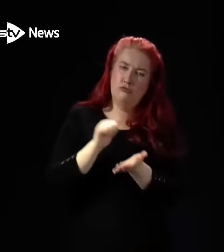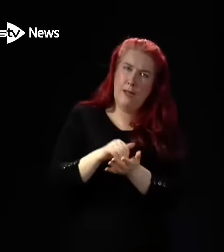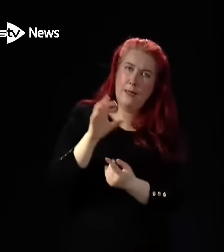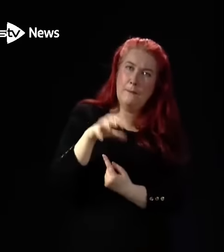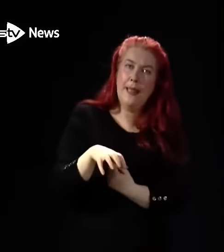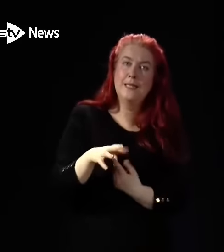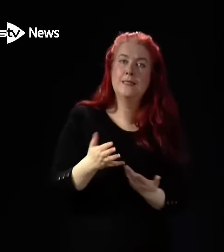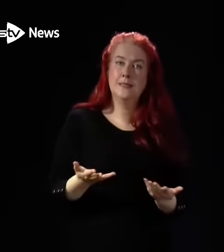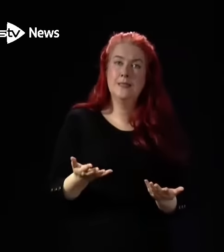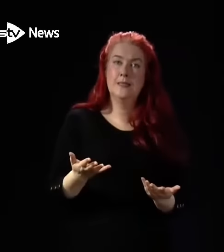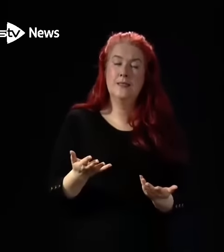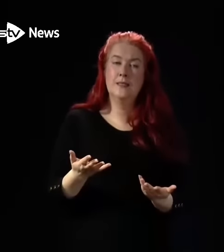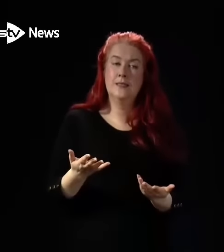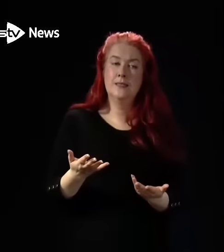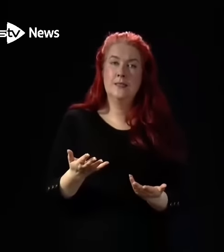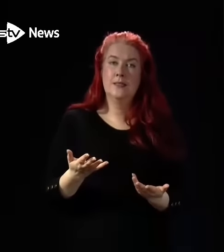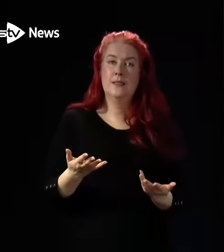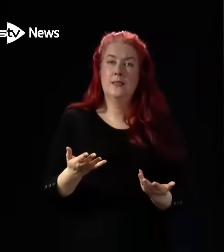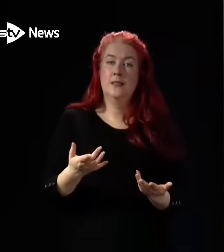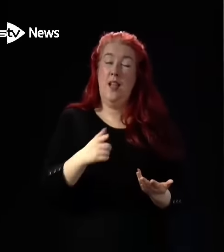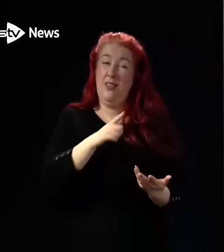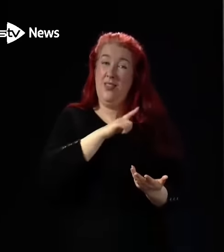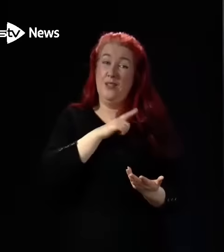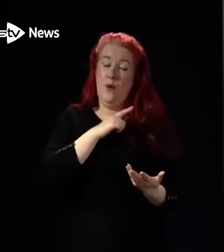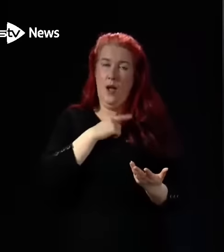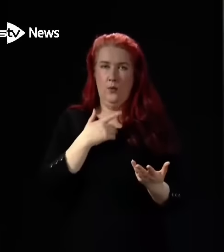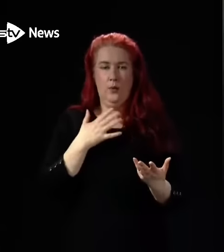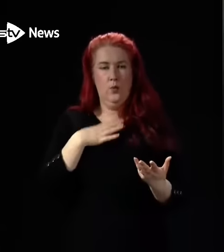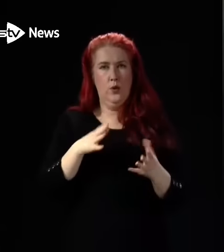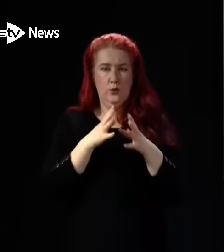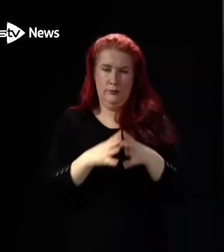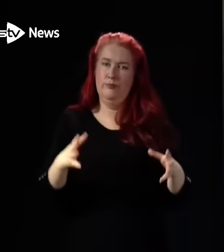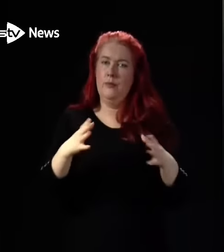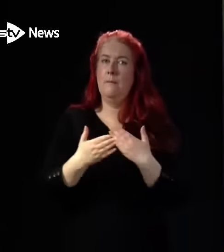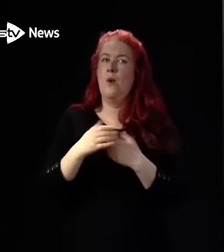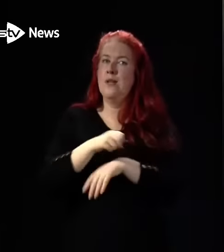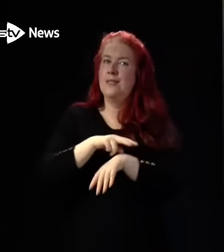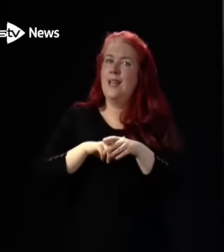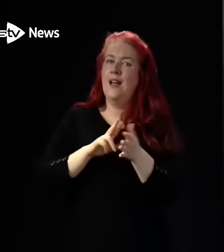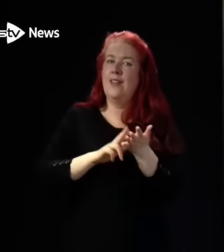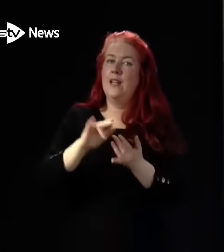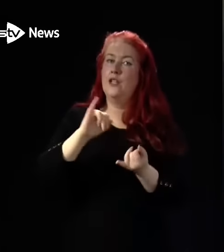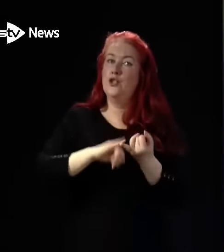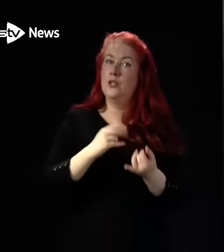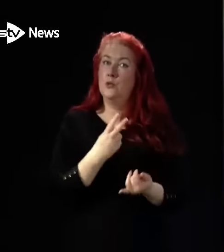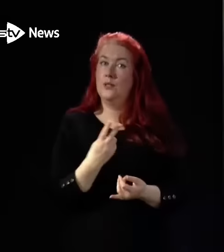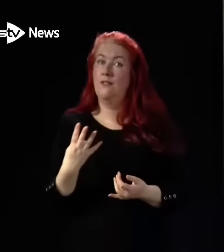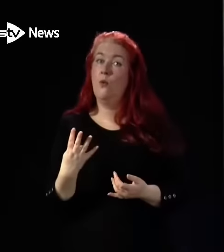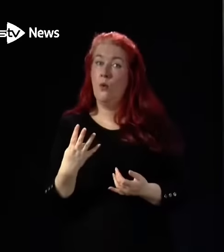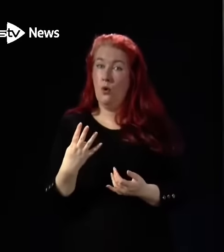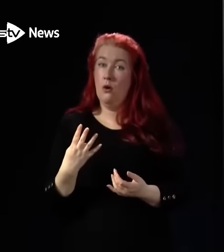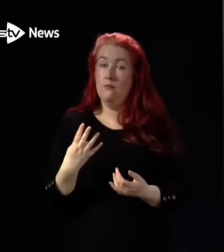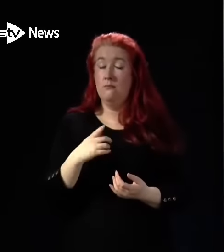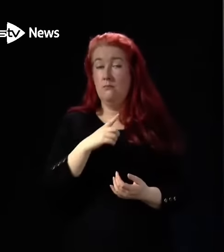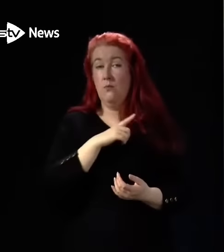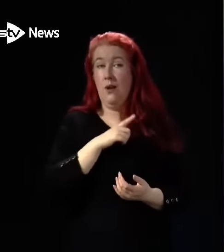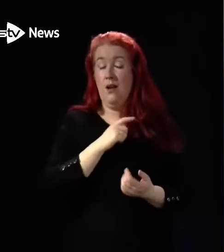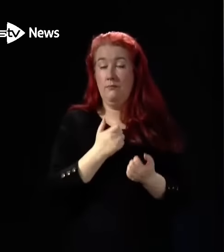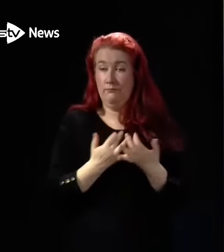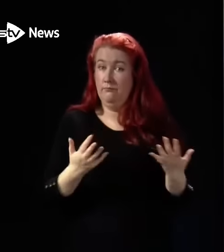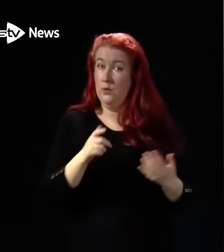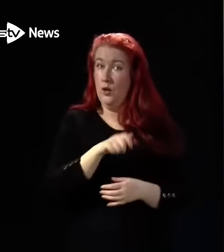one of the reasons we are continuing to increase NHS 24 staffing is because often for many people,